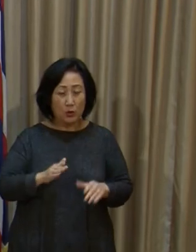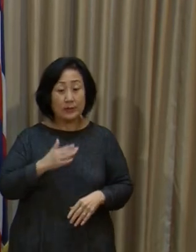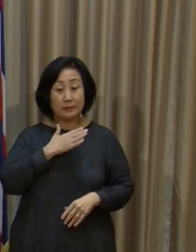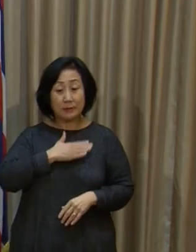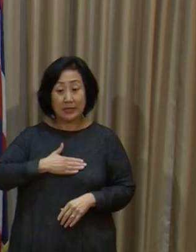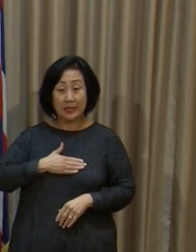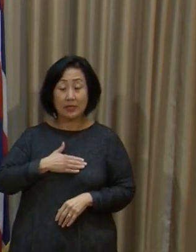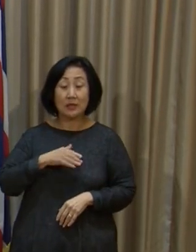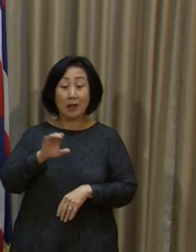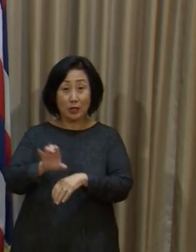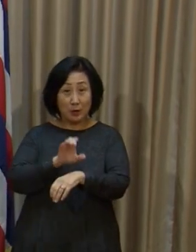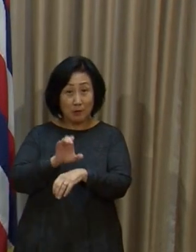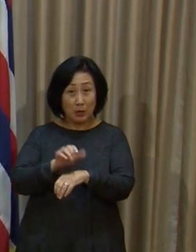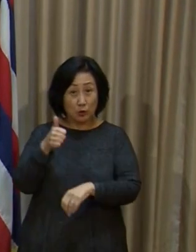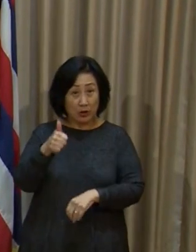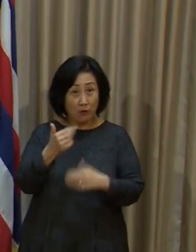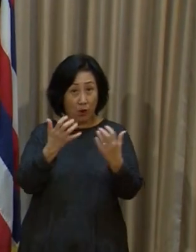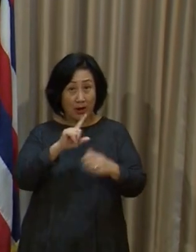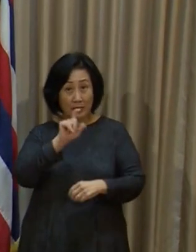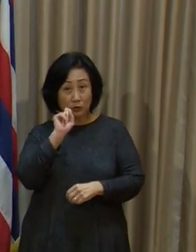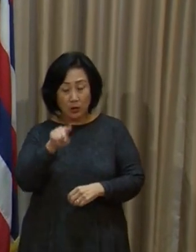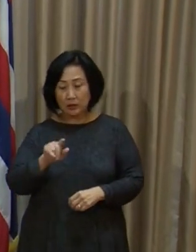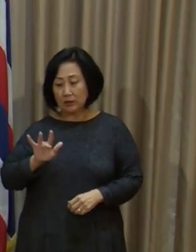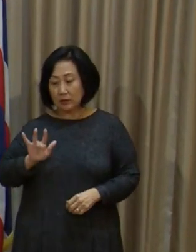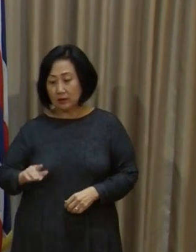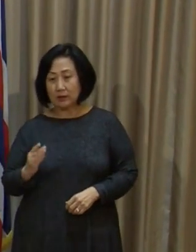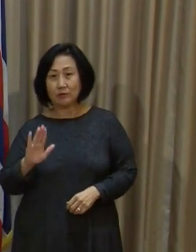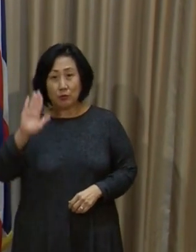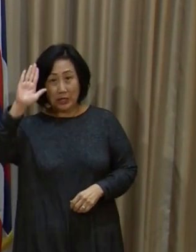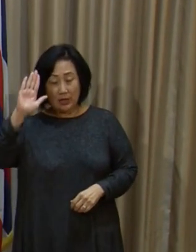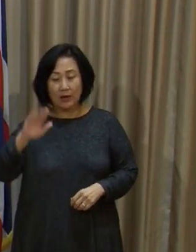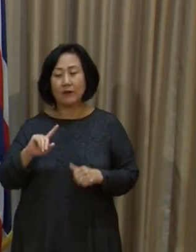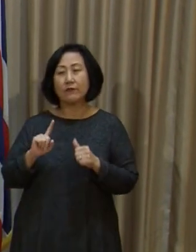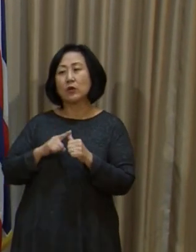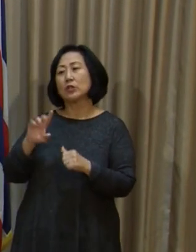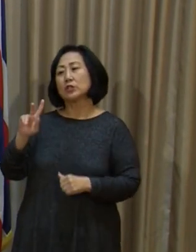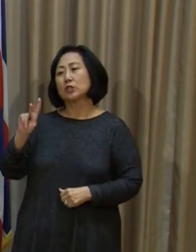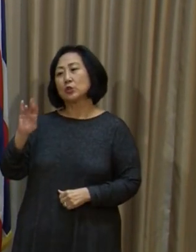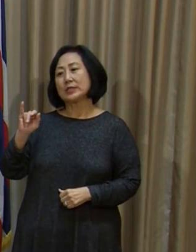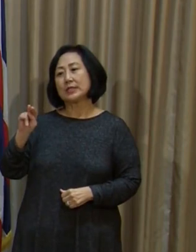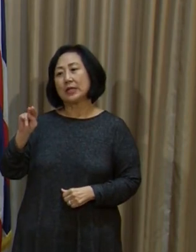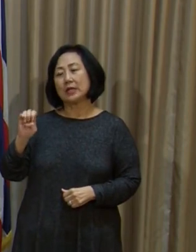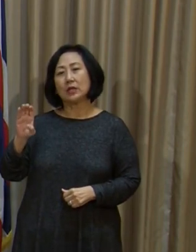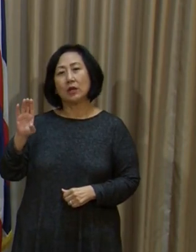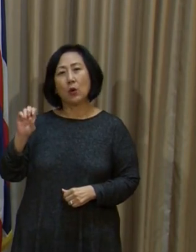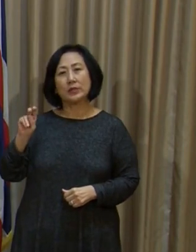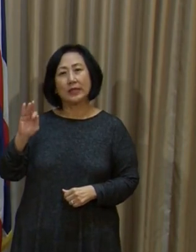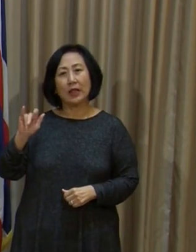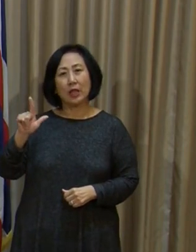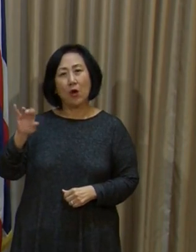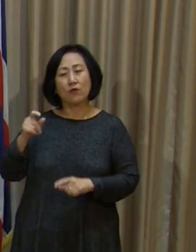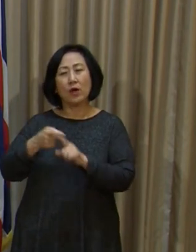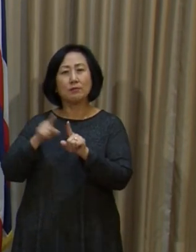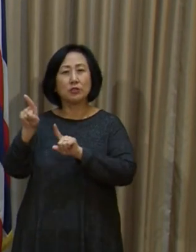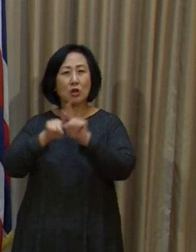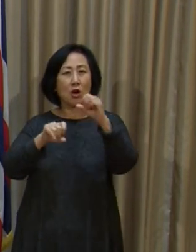virtually, and we'll call on you for questions. First up is Kristen Concilio, Star Advertiser. Kristen, go ahead.